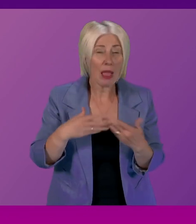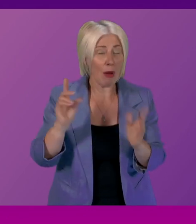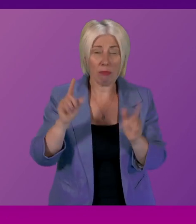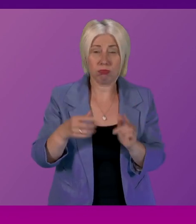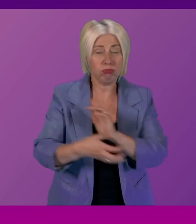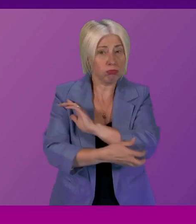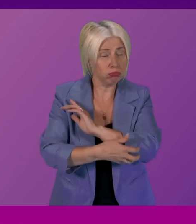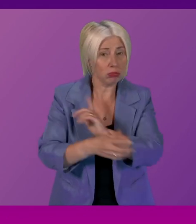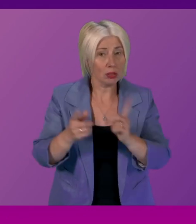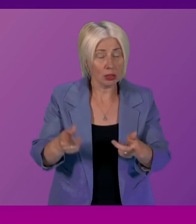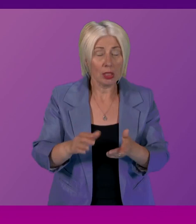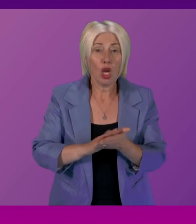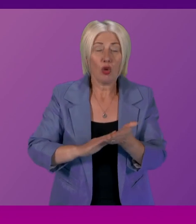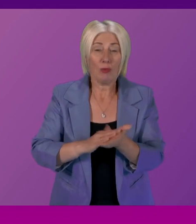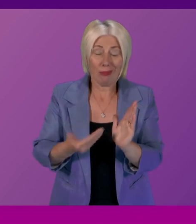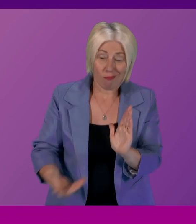weight to the voices